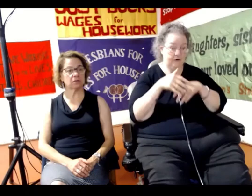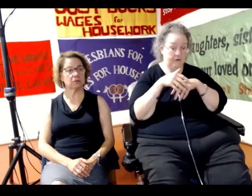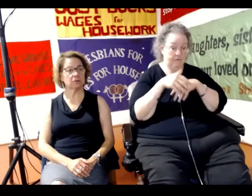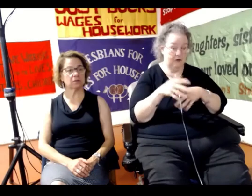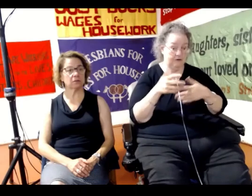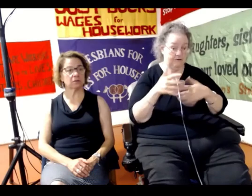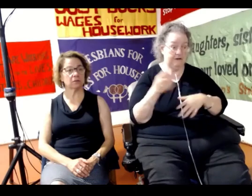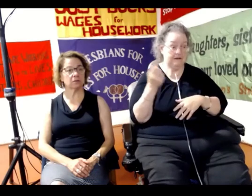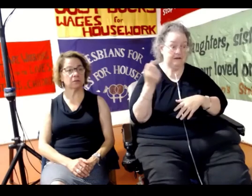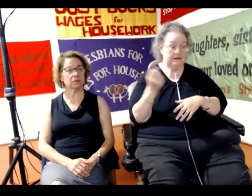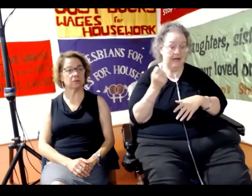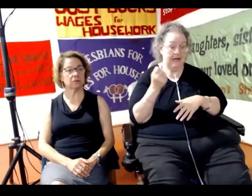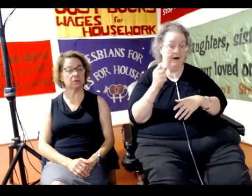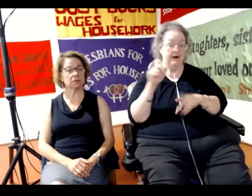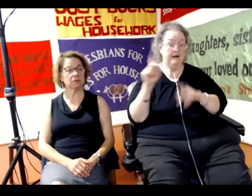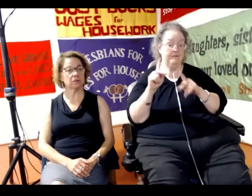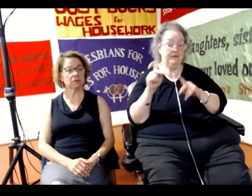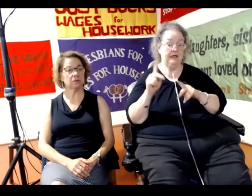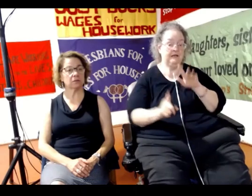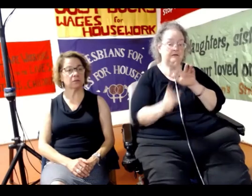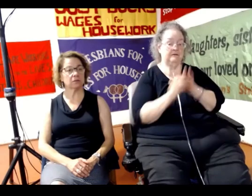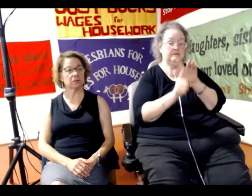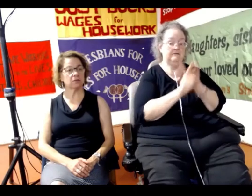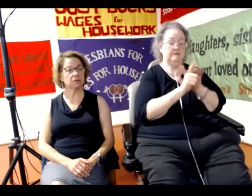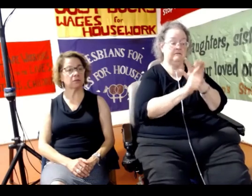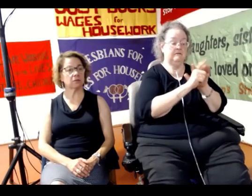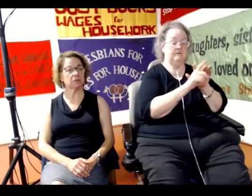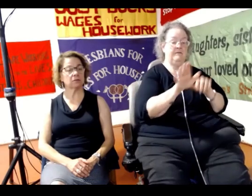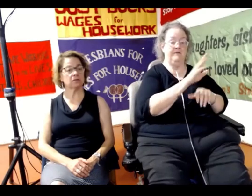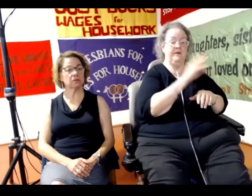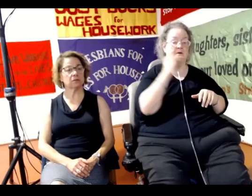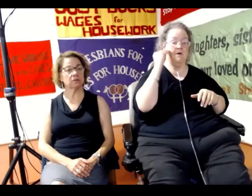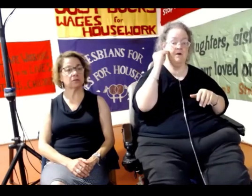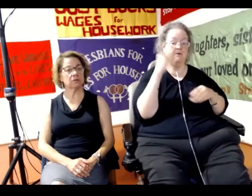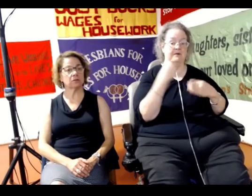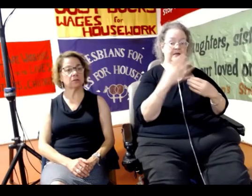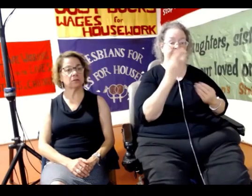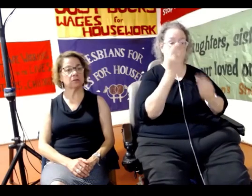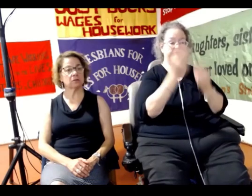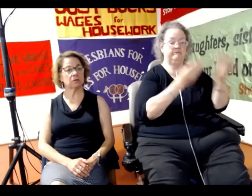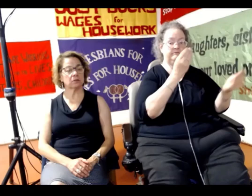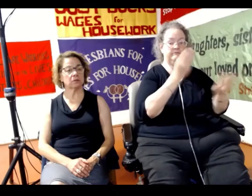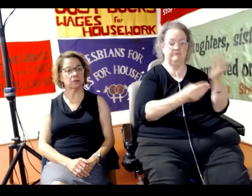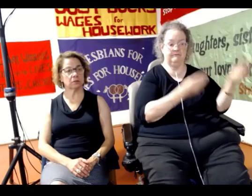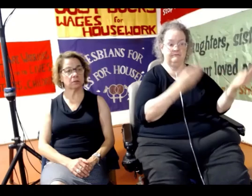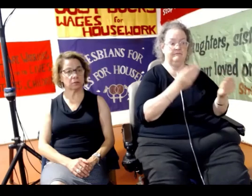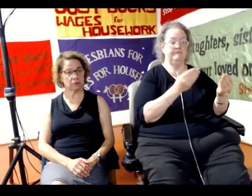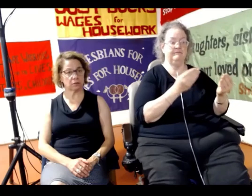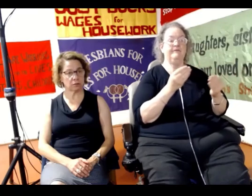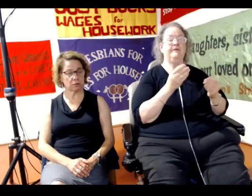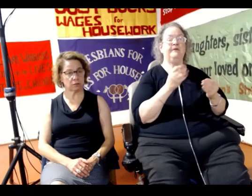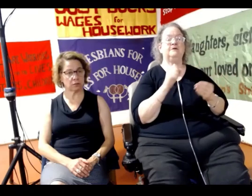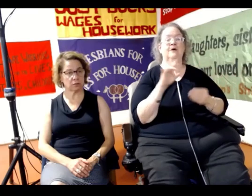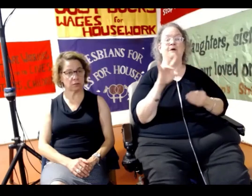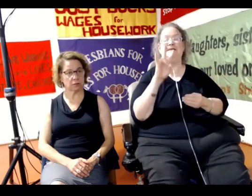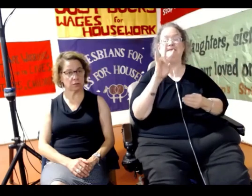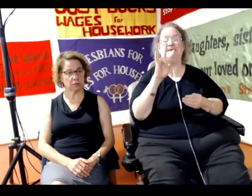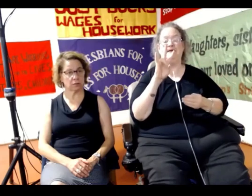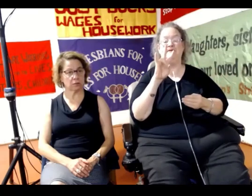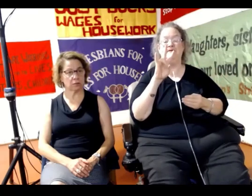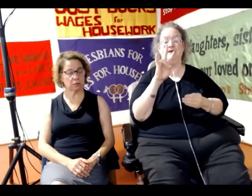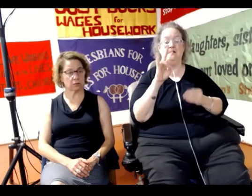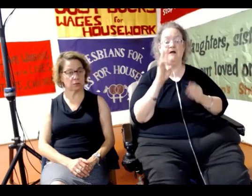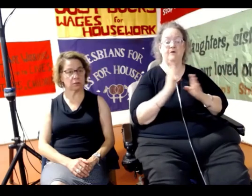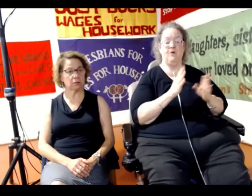the police is at the house and giving notices to about seven of the organizers and the participants